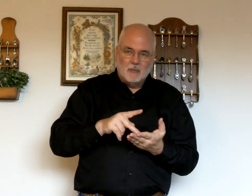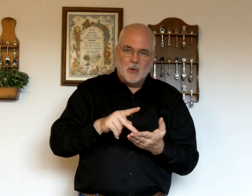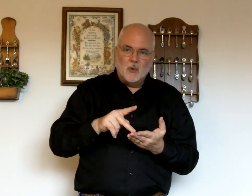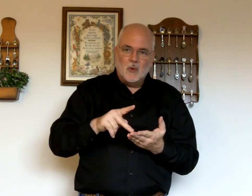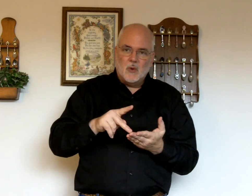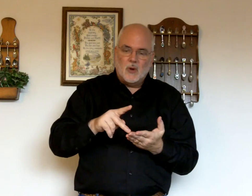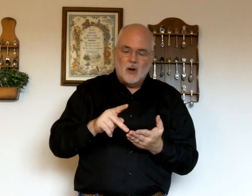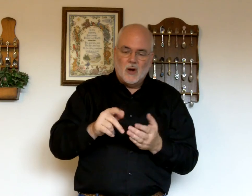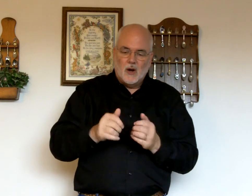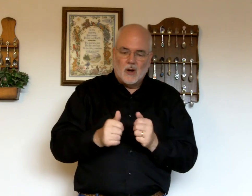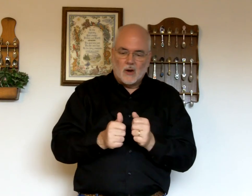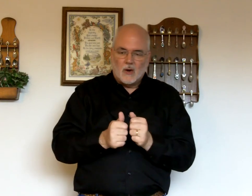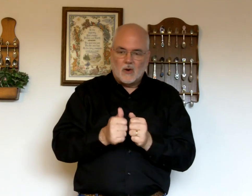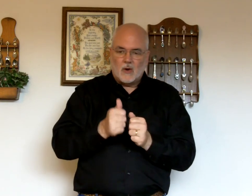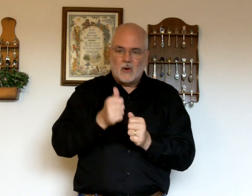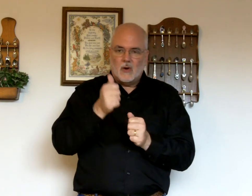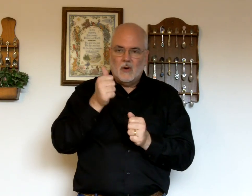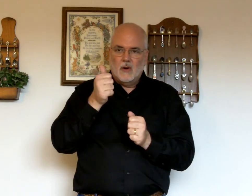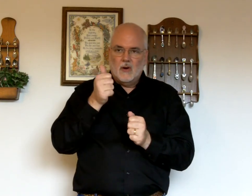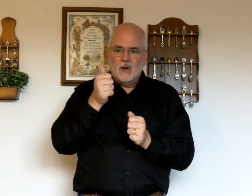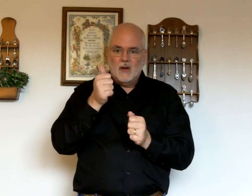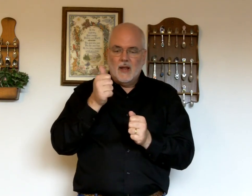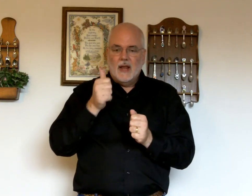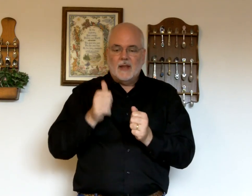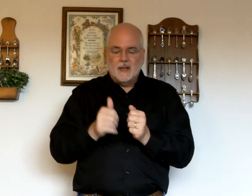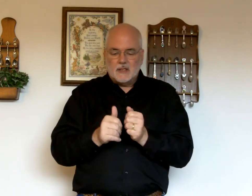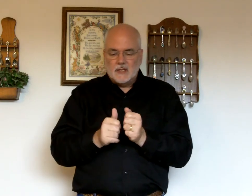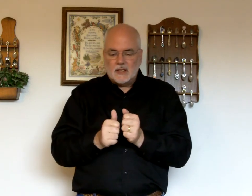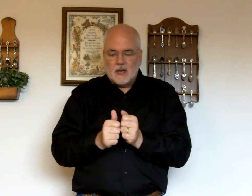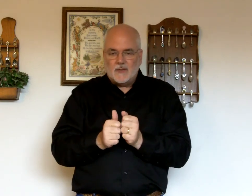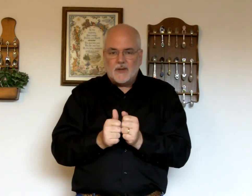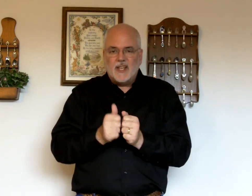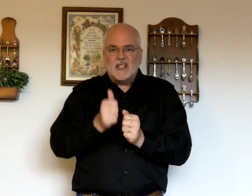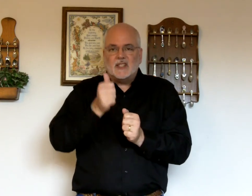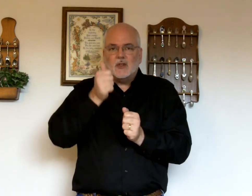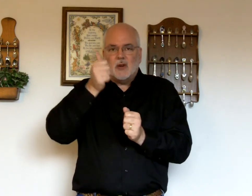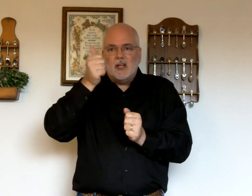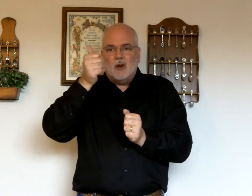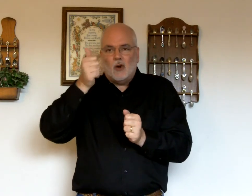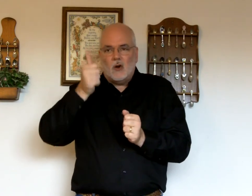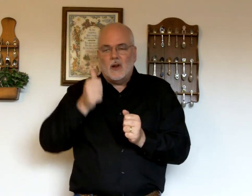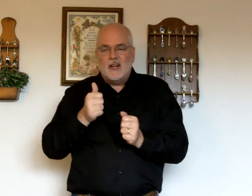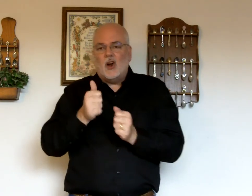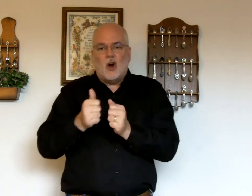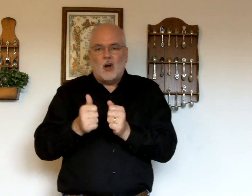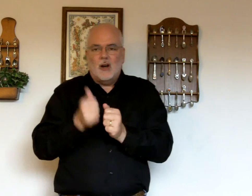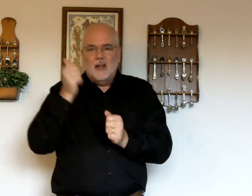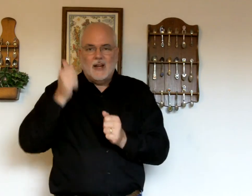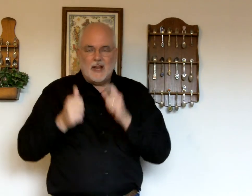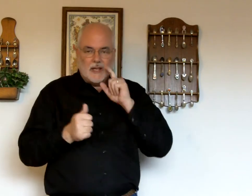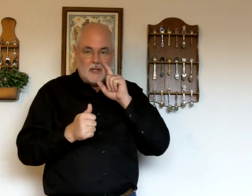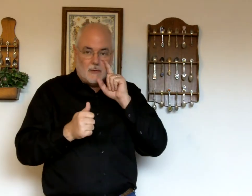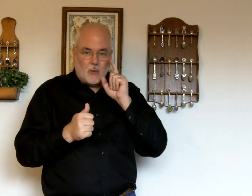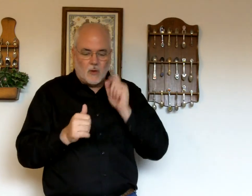Pure. Er. This is the sign for is. Or e-er. E-R. At the end of a word.